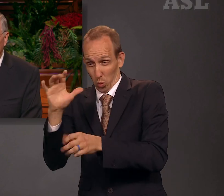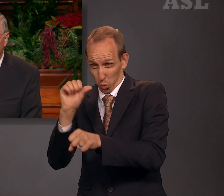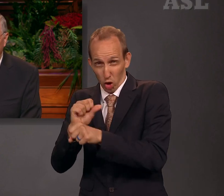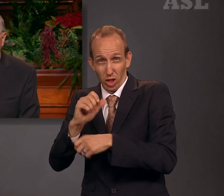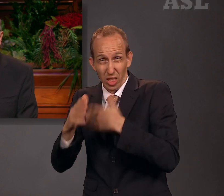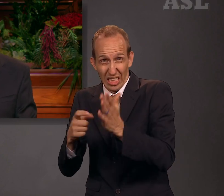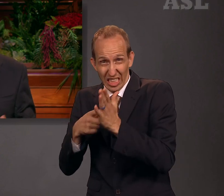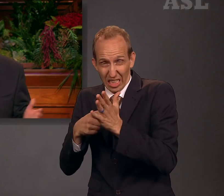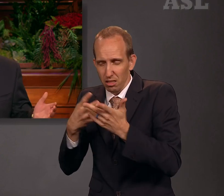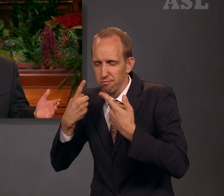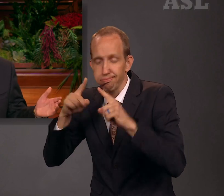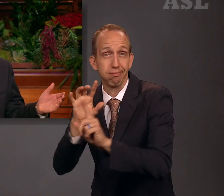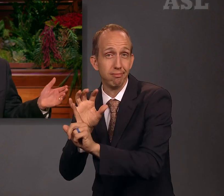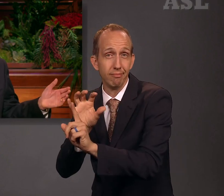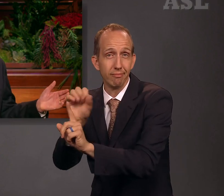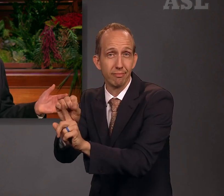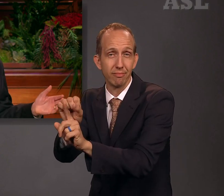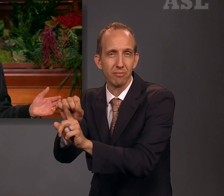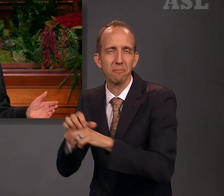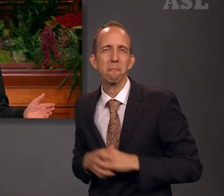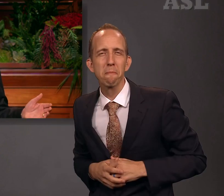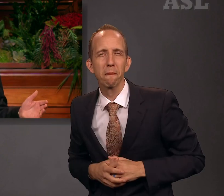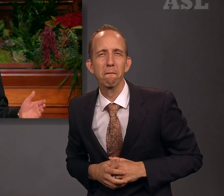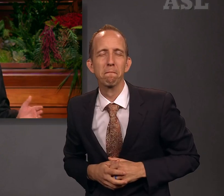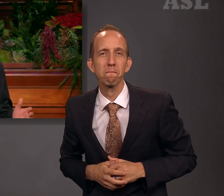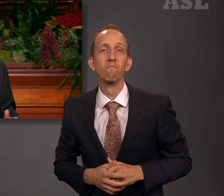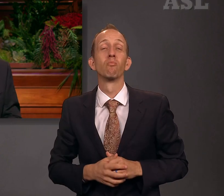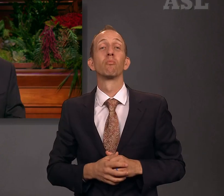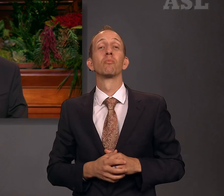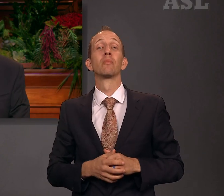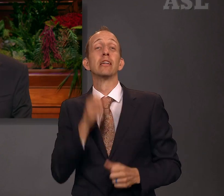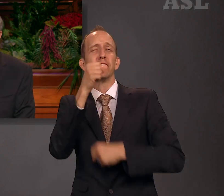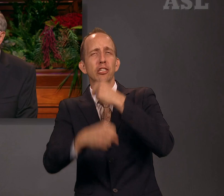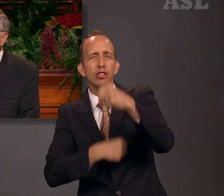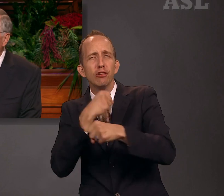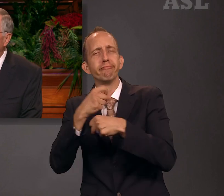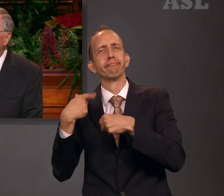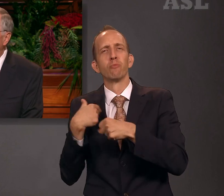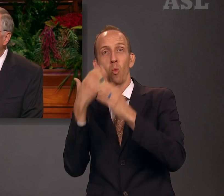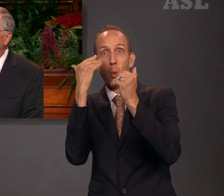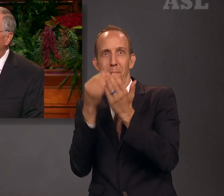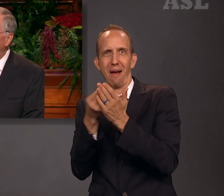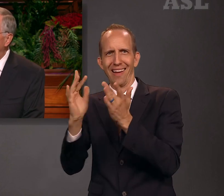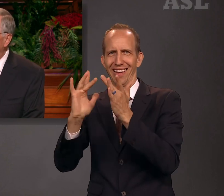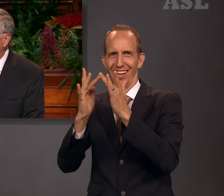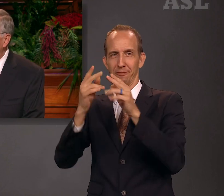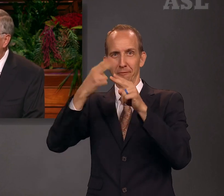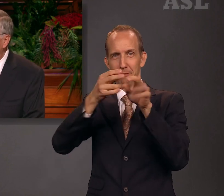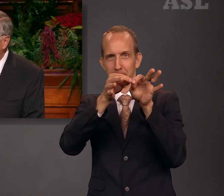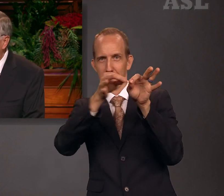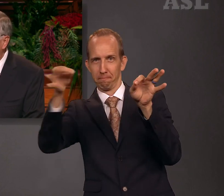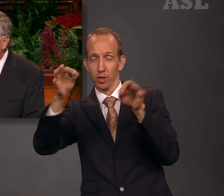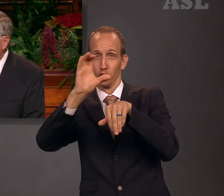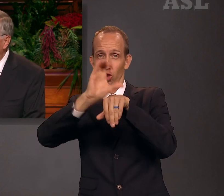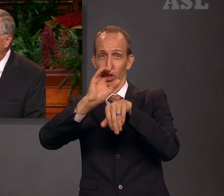For years, we had hoped to purchase the Internet domain sites churchofjesuschrist.org and